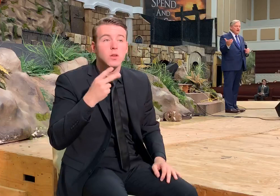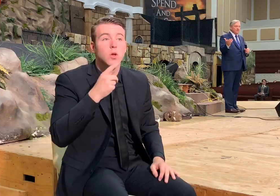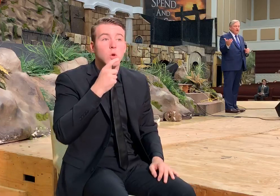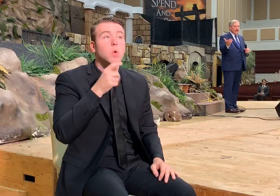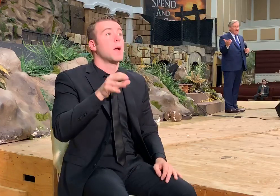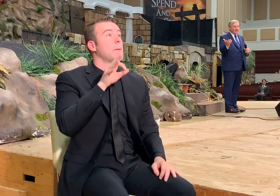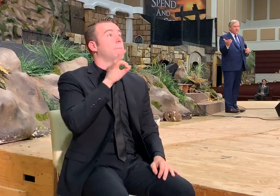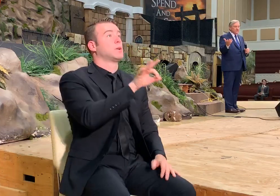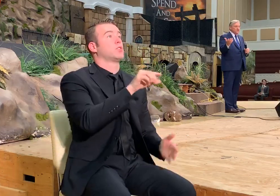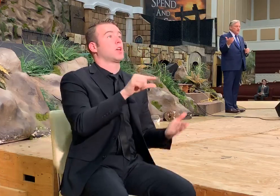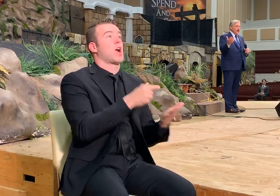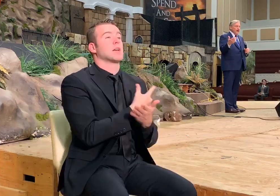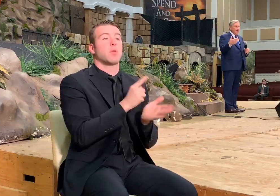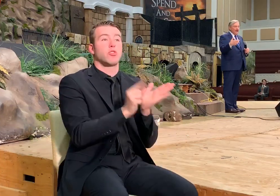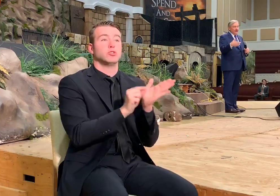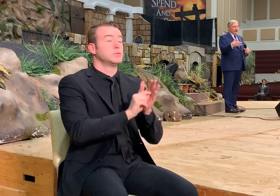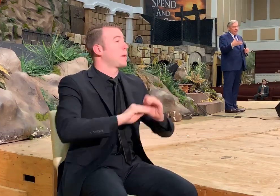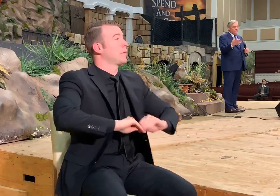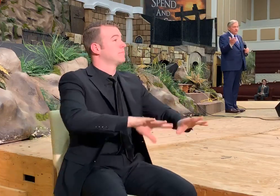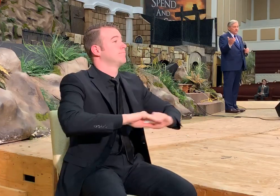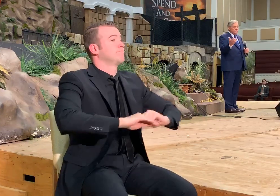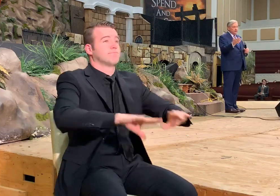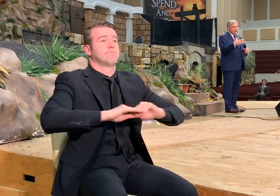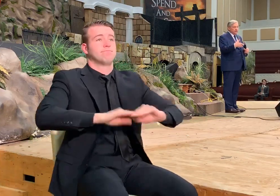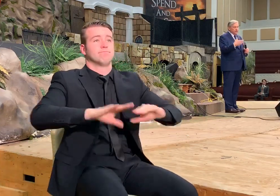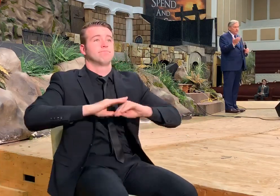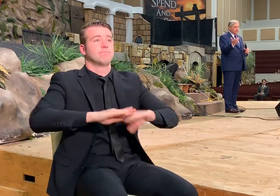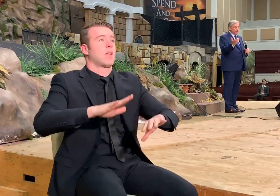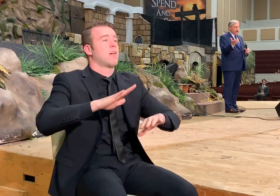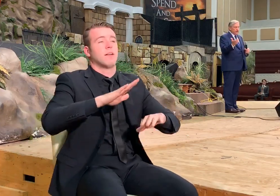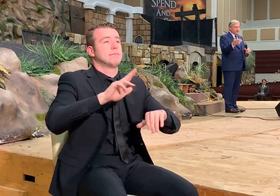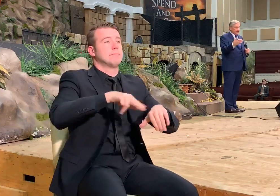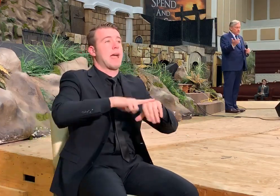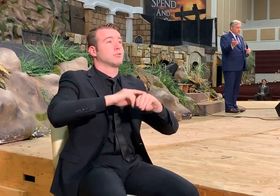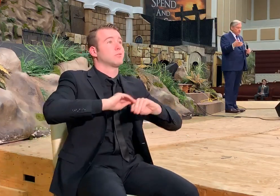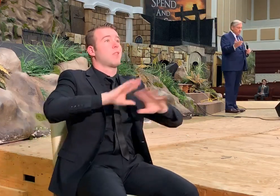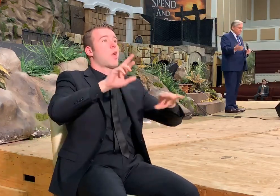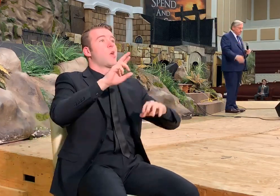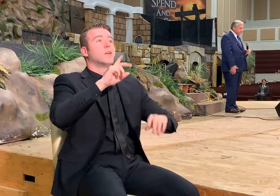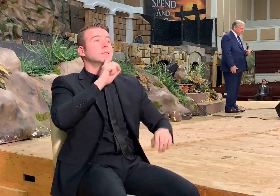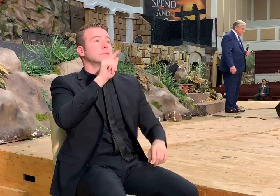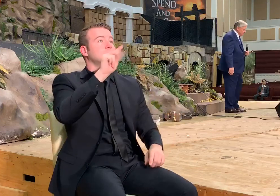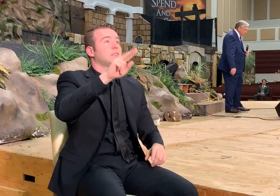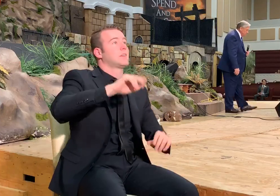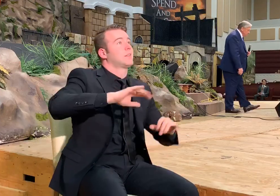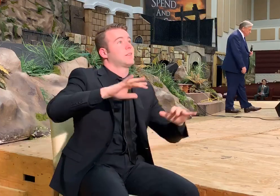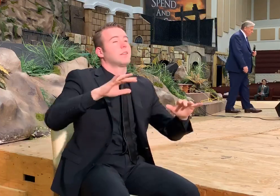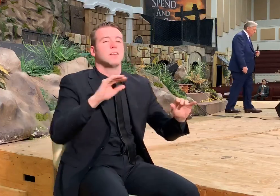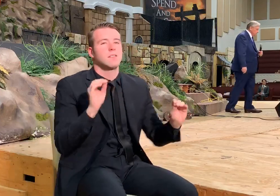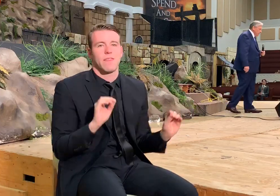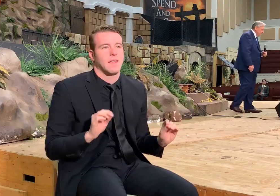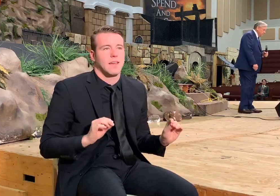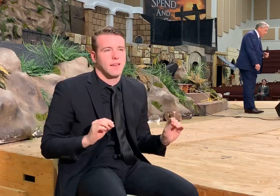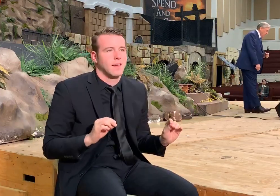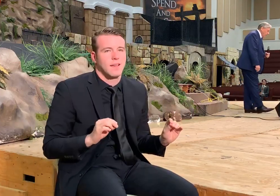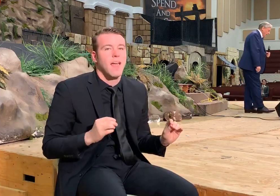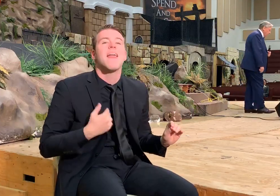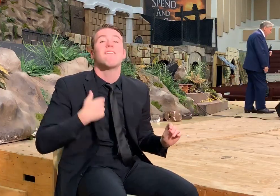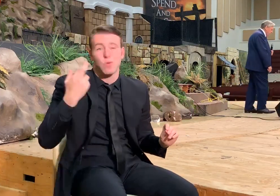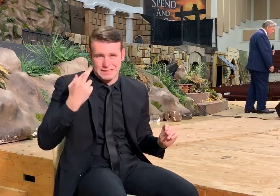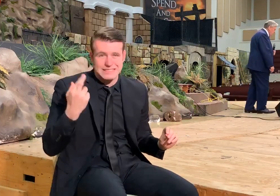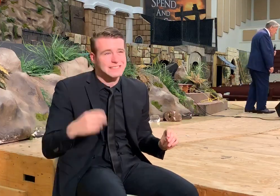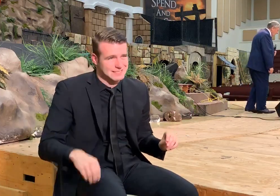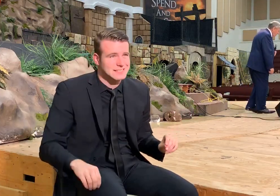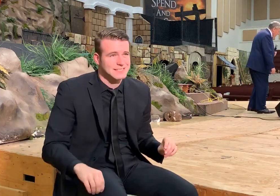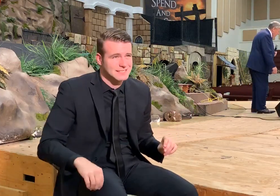headlines every day as, you know, on some reality show or something. There's a reason for all